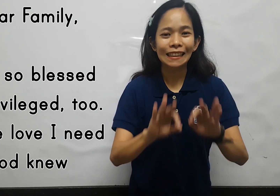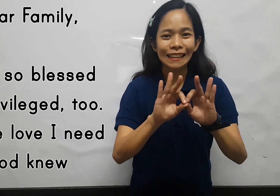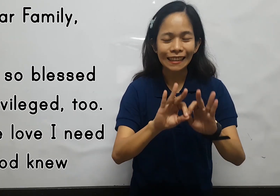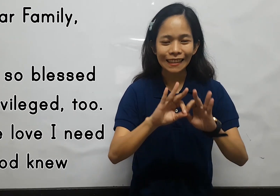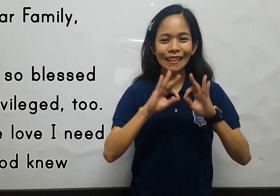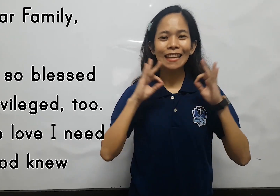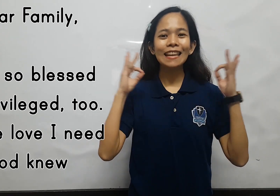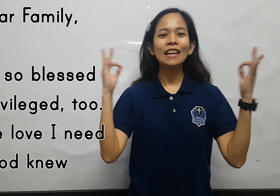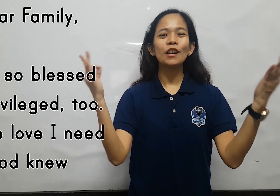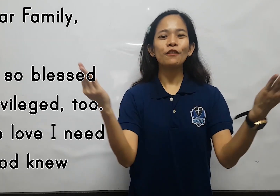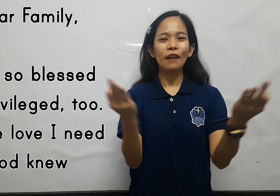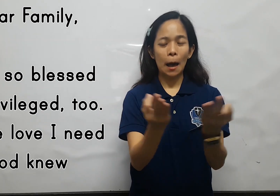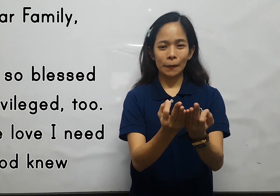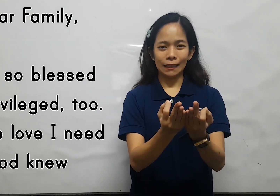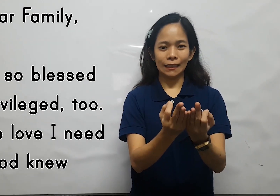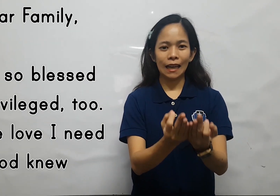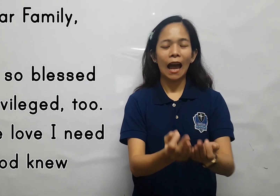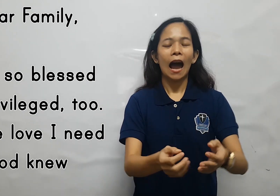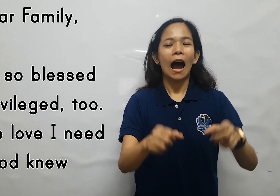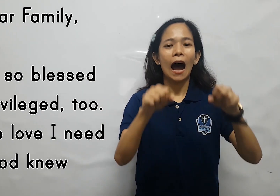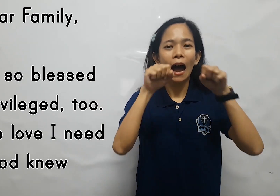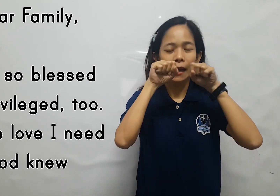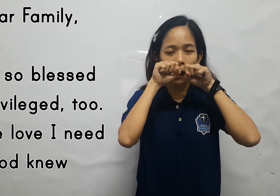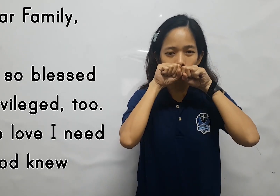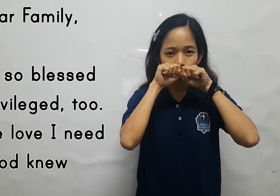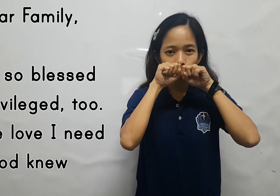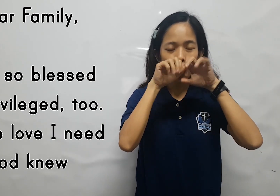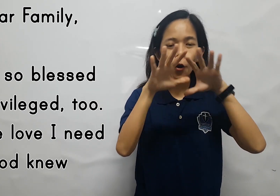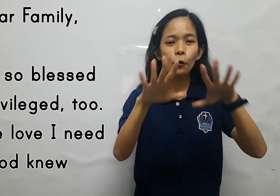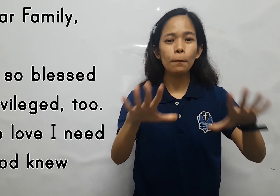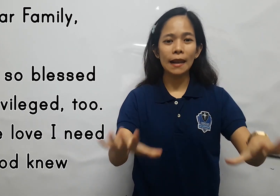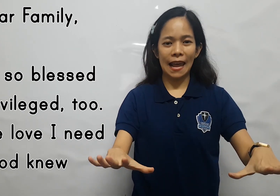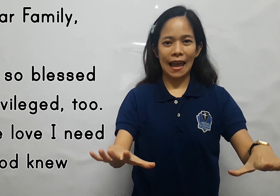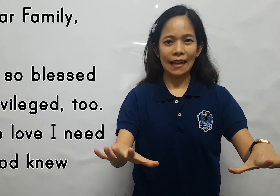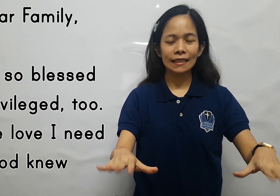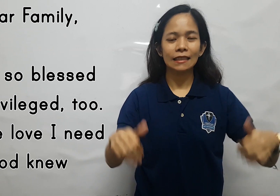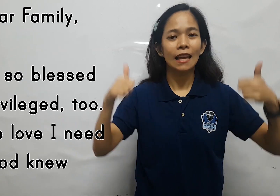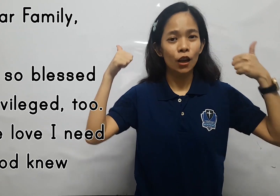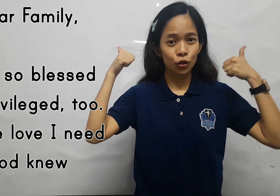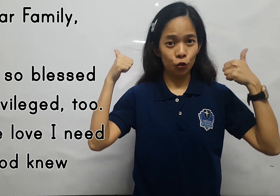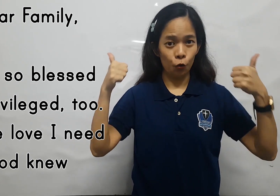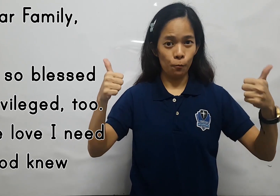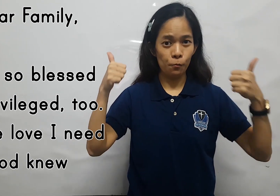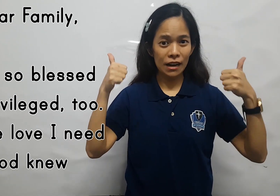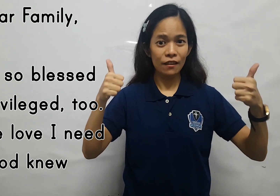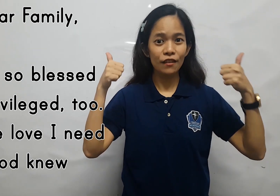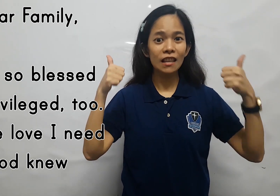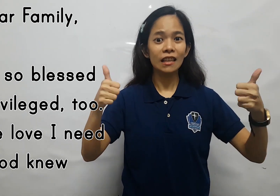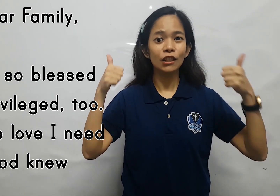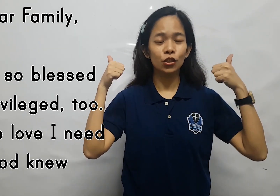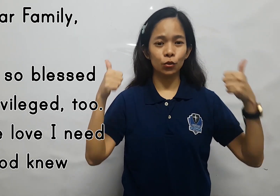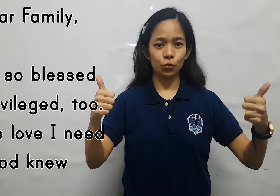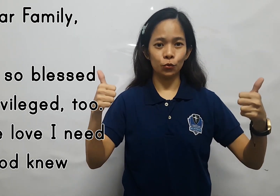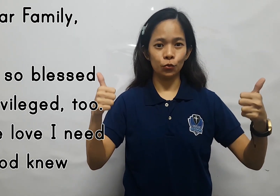Dear family, I am so blessed, so privileged to,